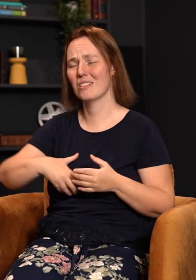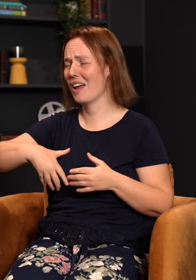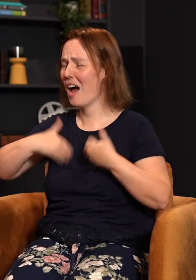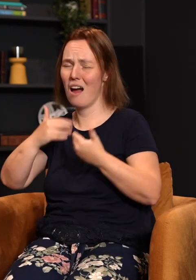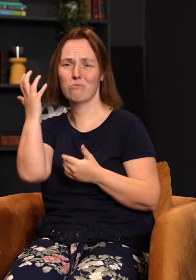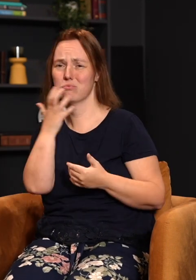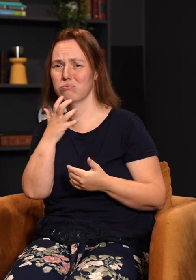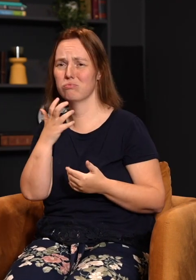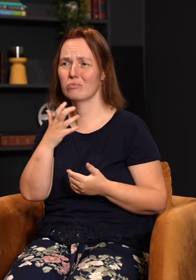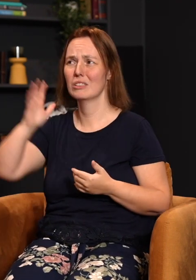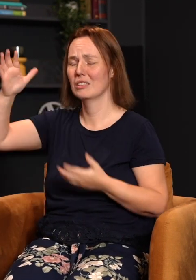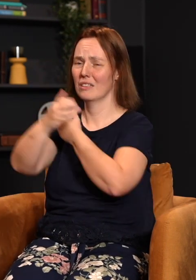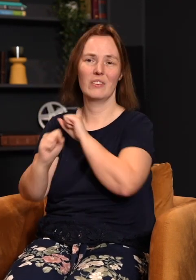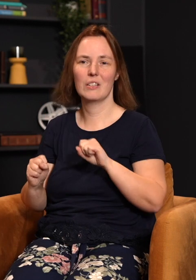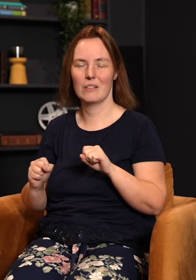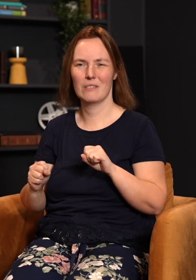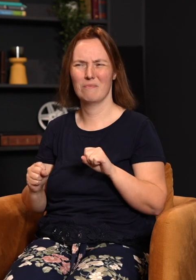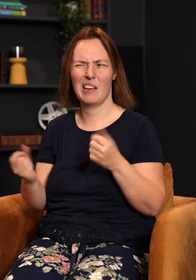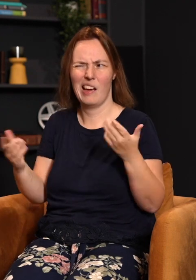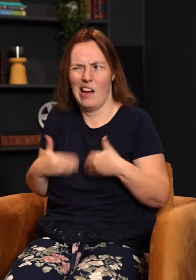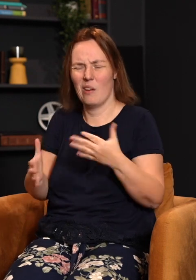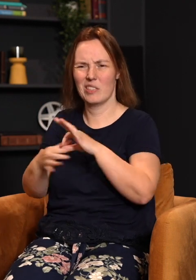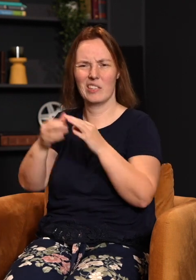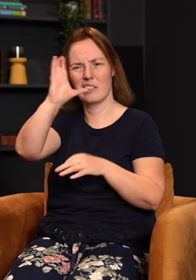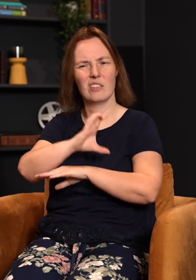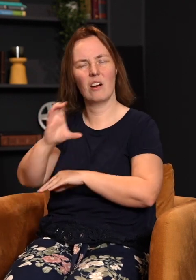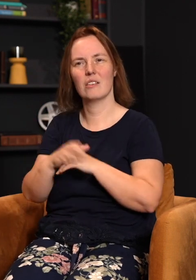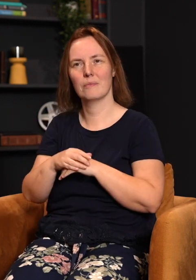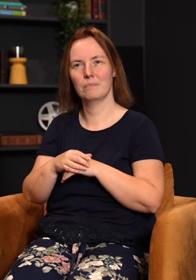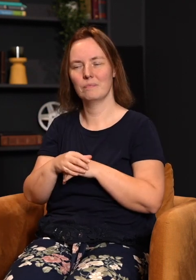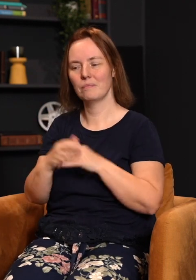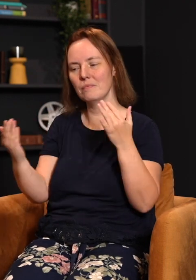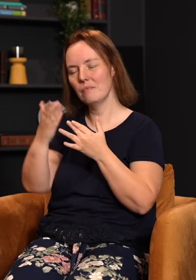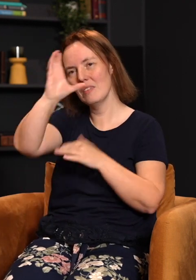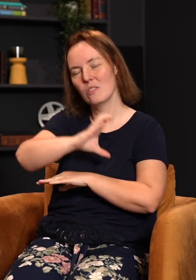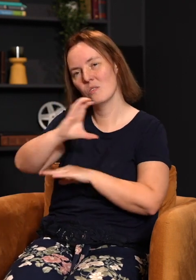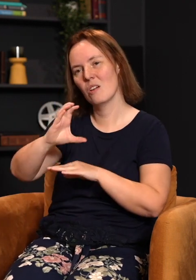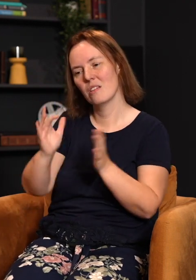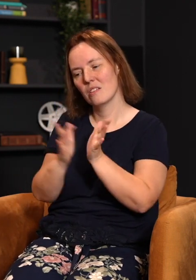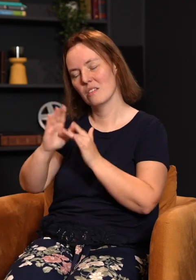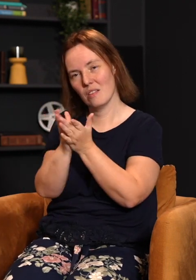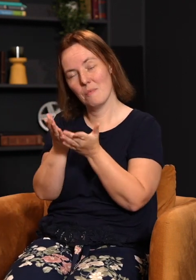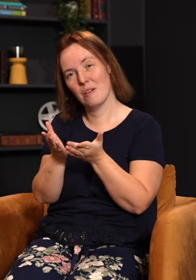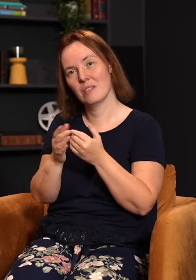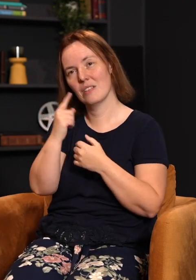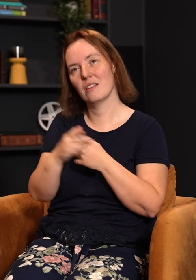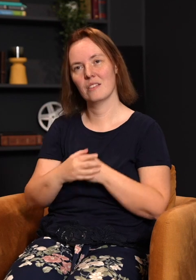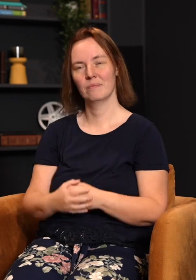what does it have to do with the cross? Now, what does it have to do with the cross? It was through the cross, the Bible says in Colossians